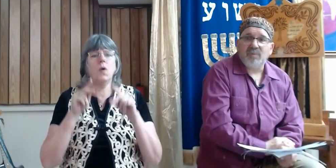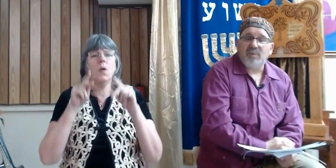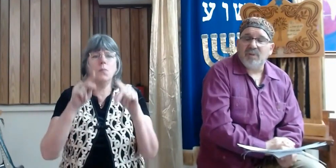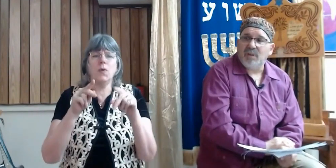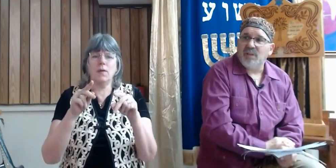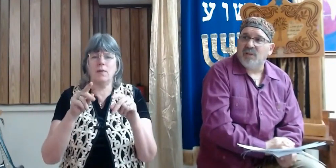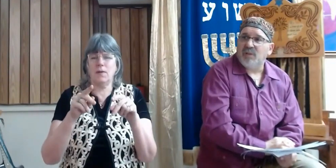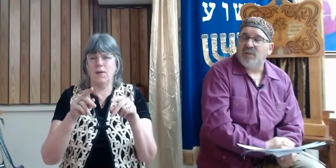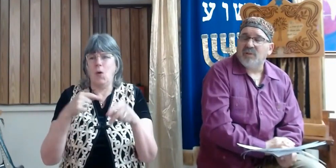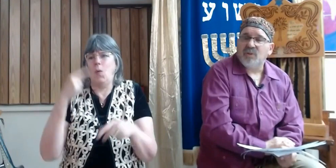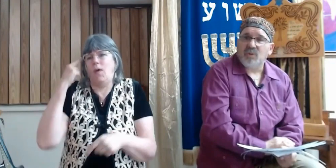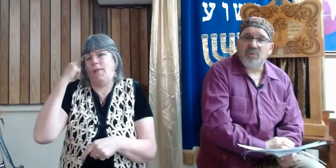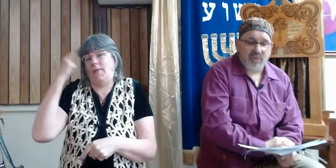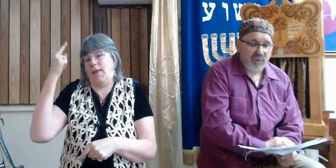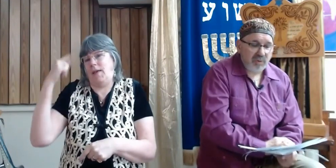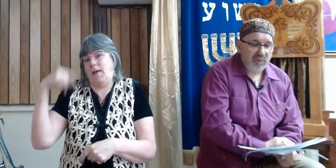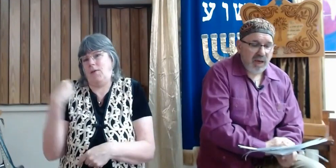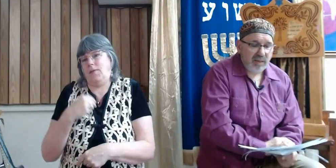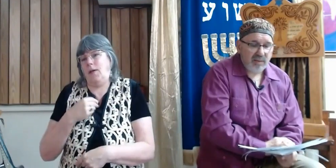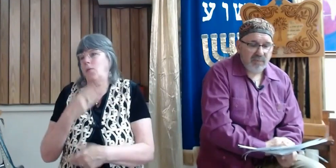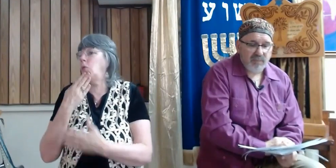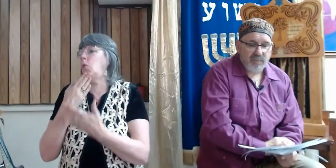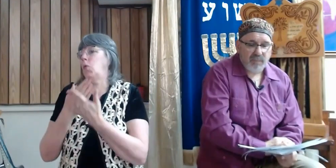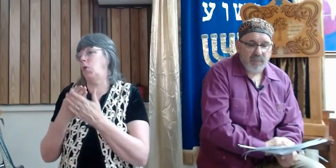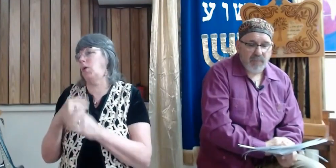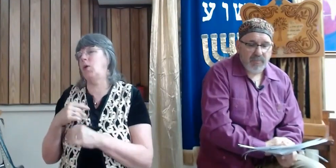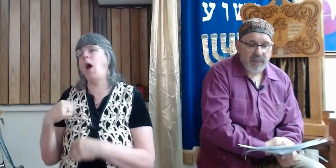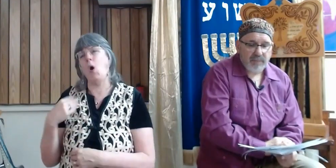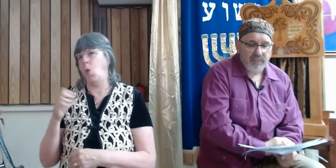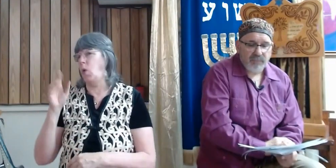in the shoes of the good guys.